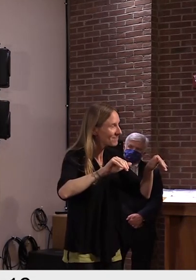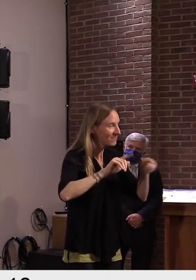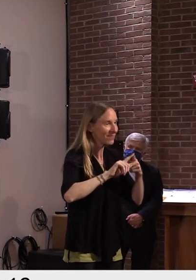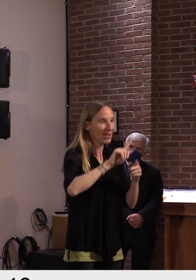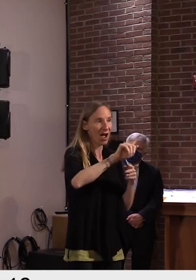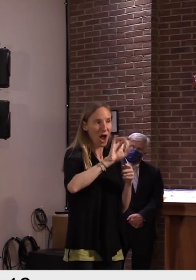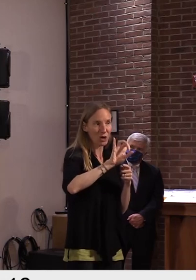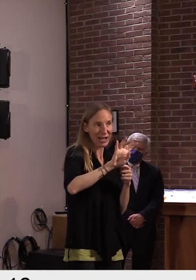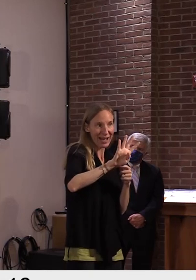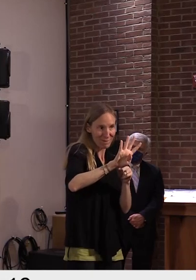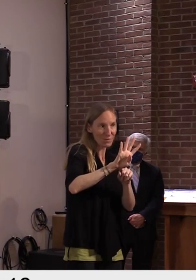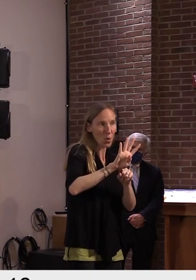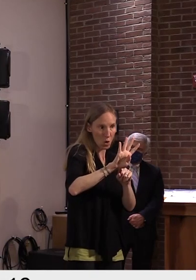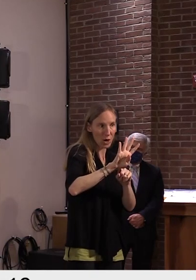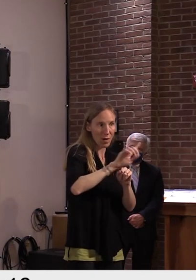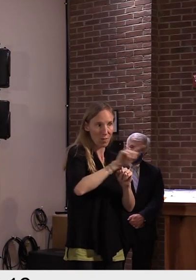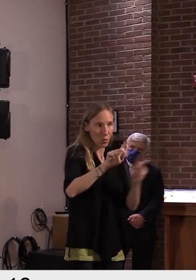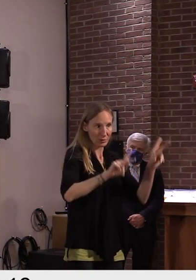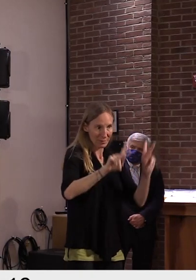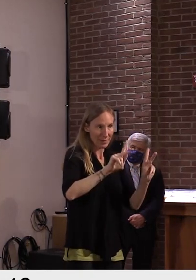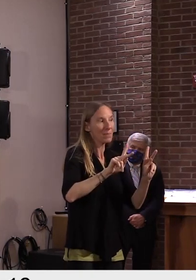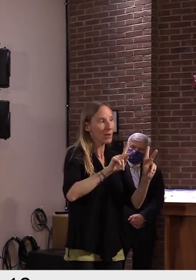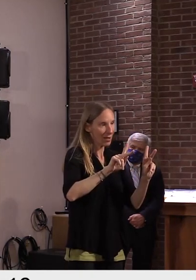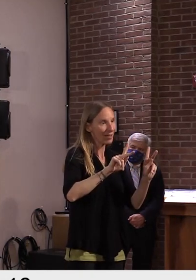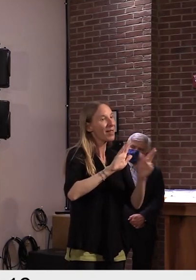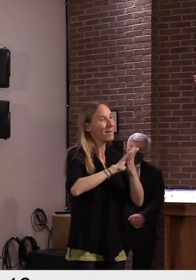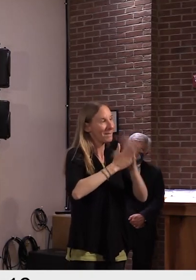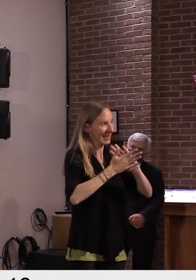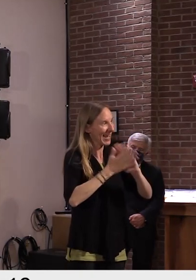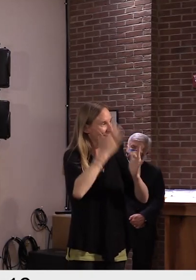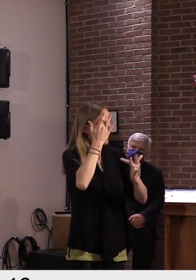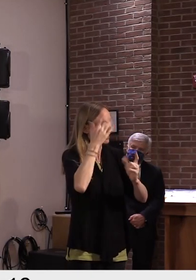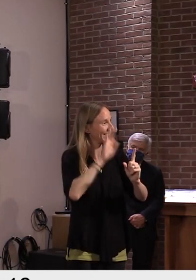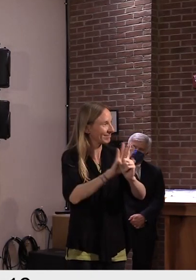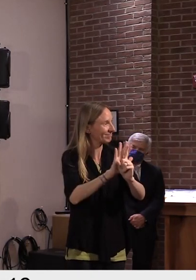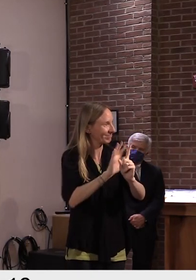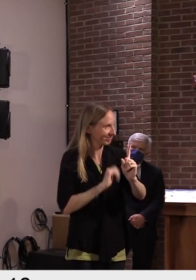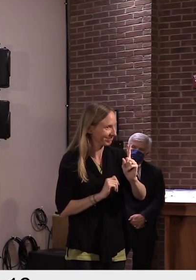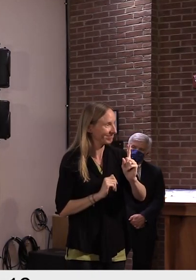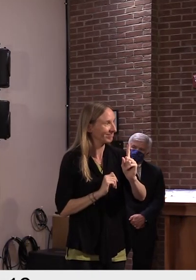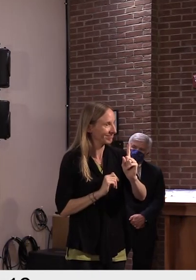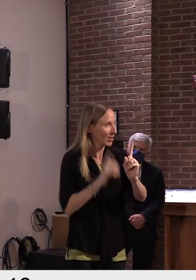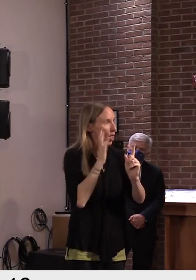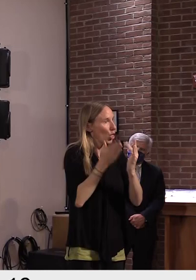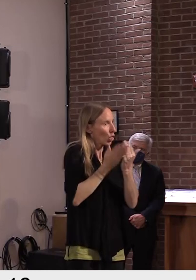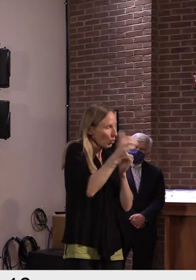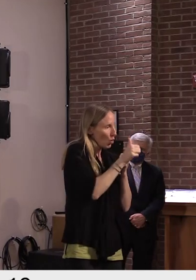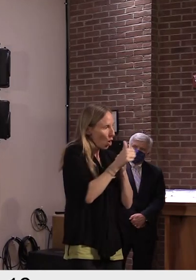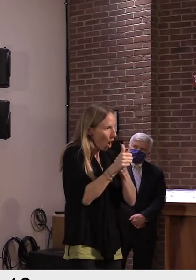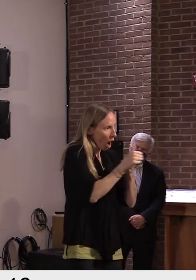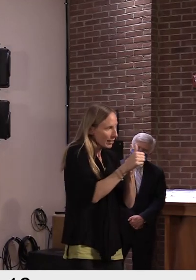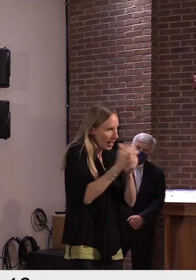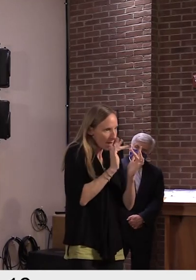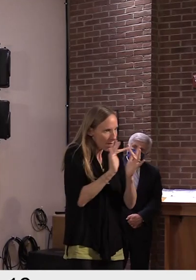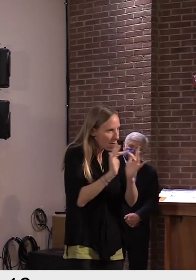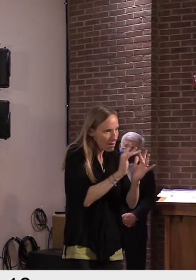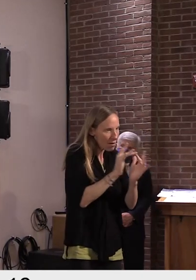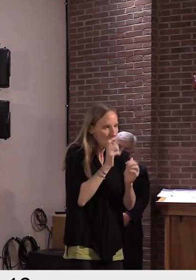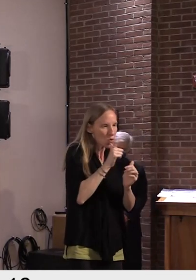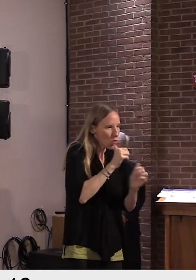184 named contacts have gone on to be cases. The average number of cases,